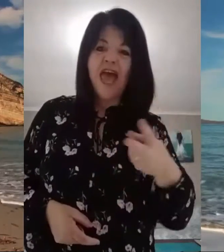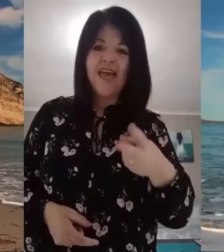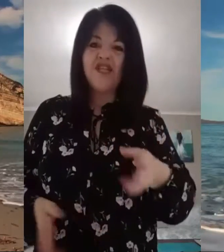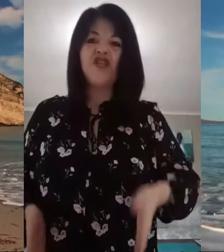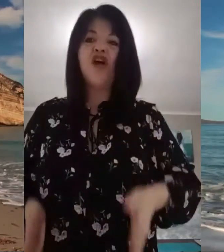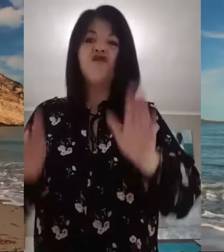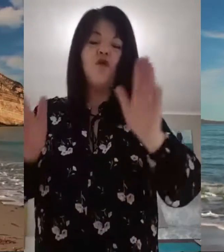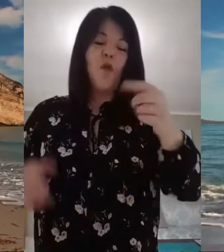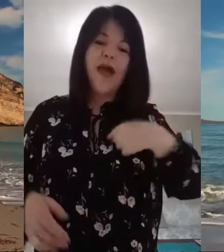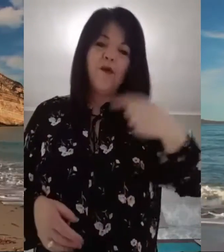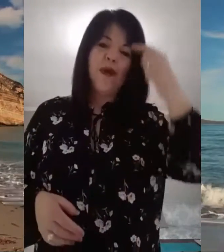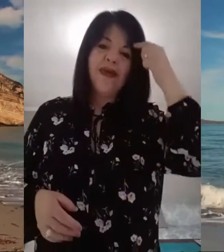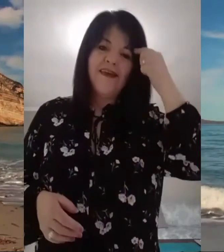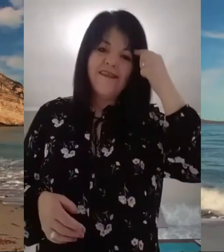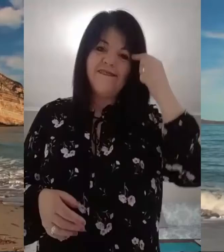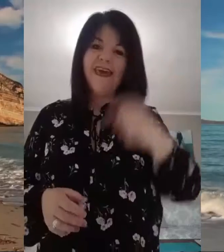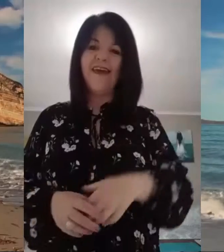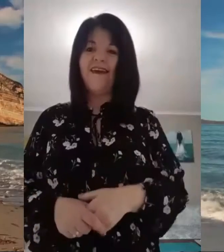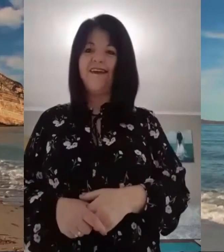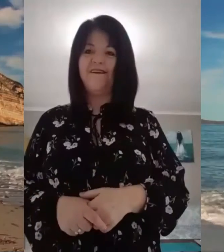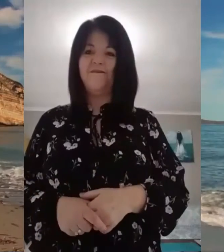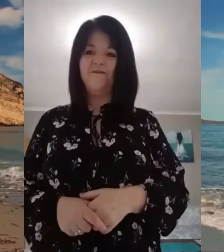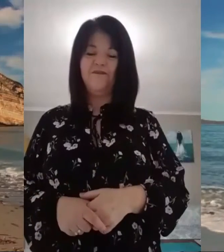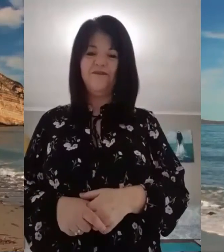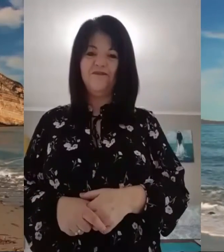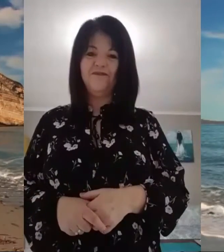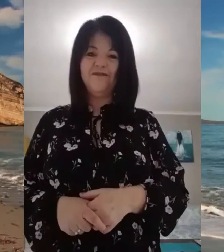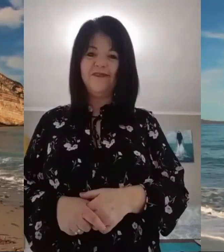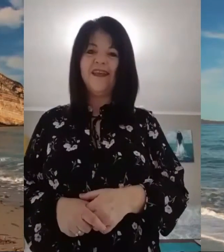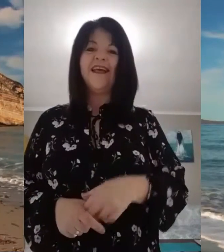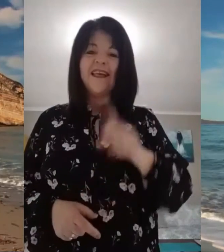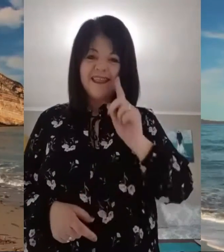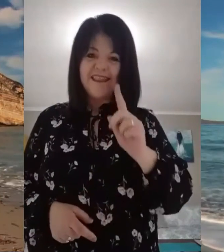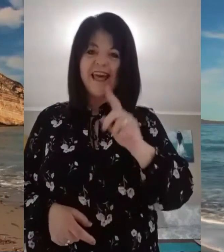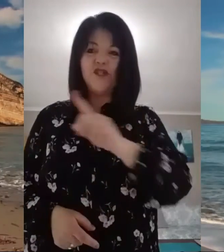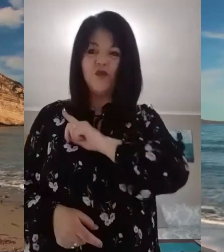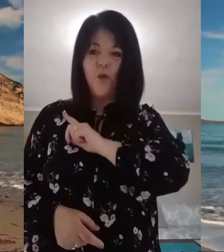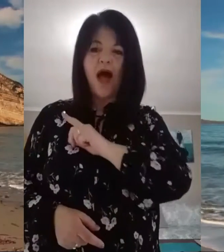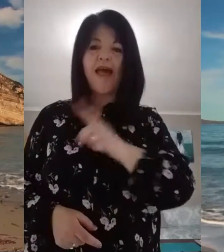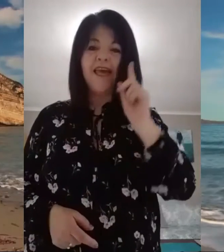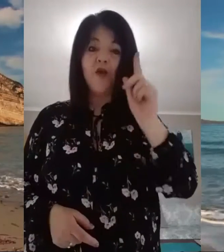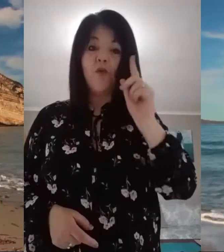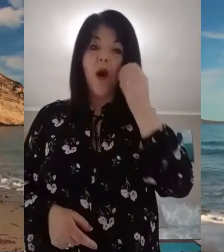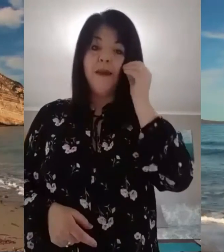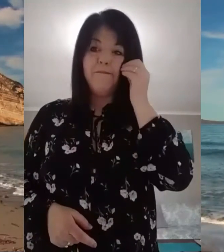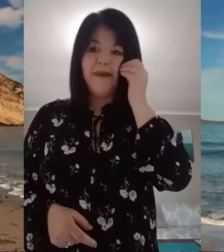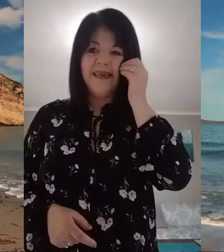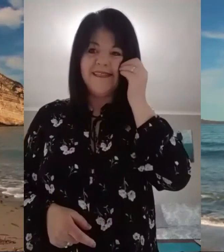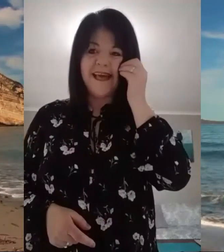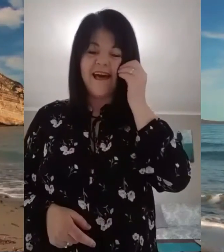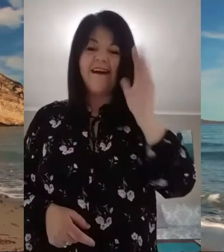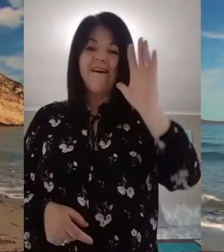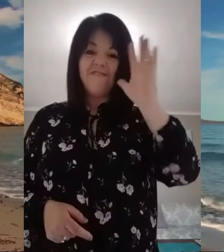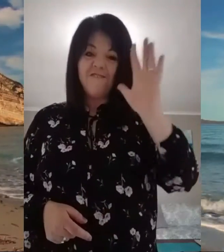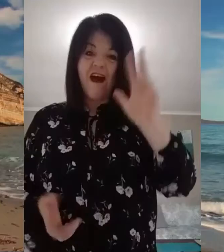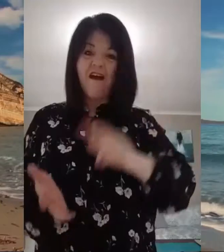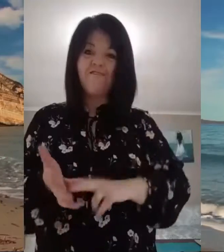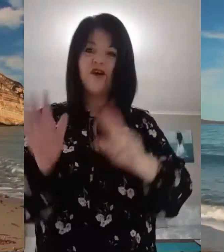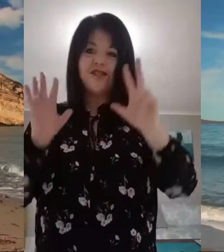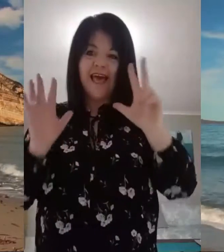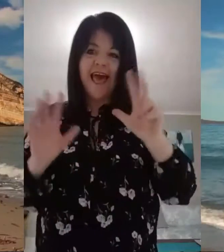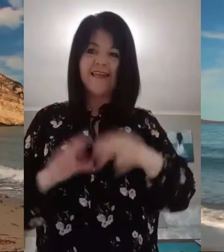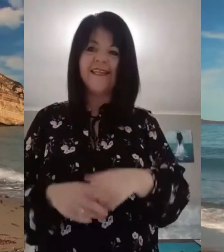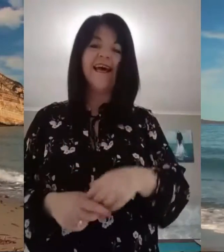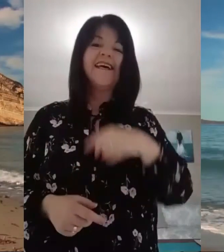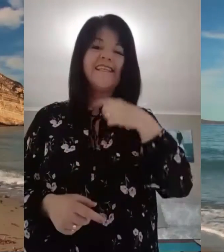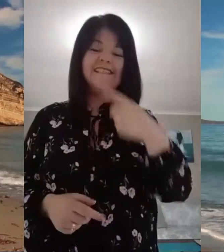Change the way we think. That's why in 1 Peter 5